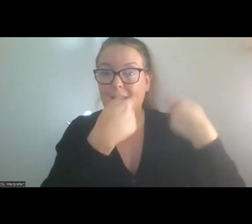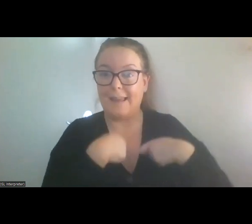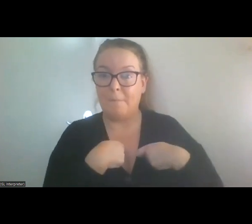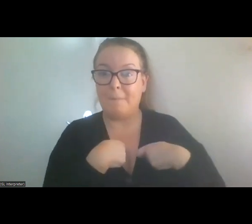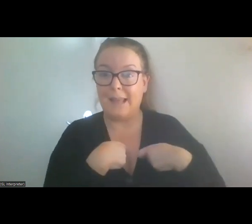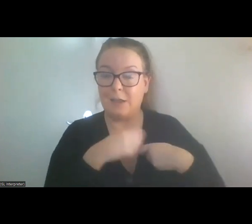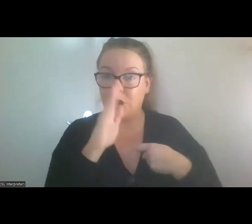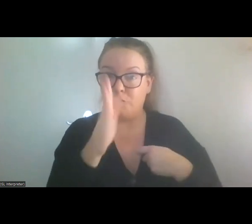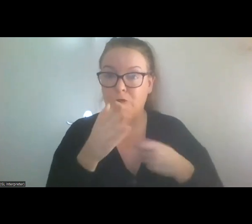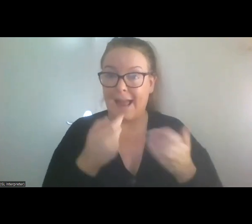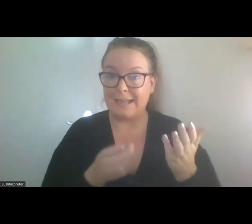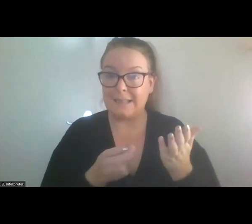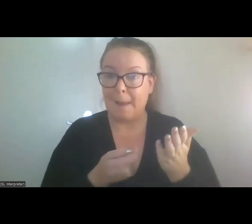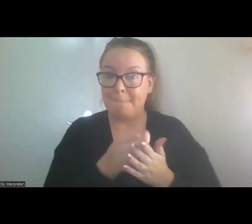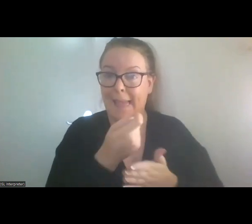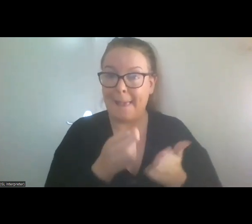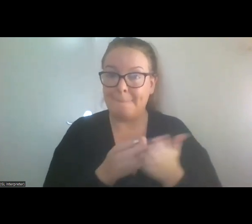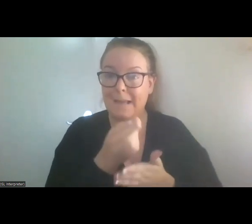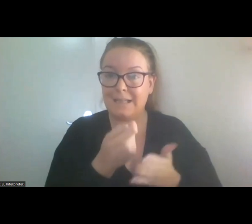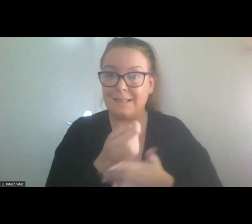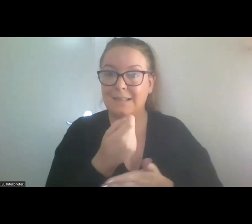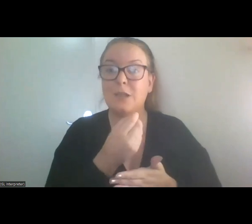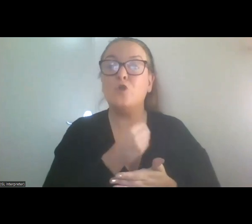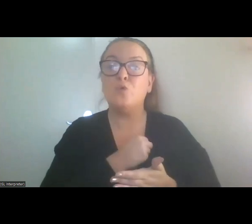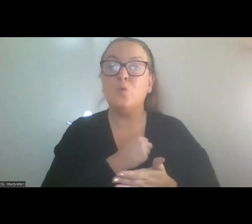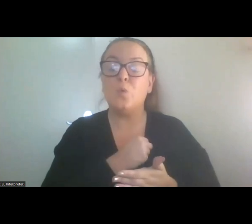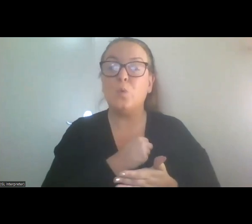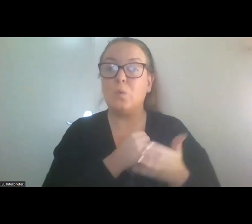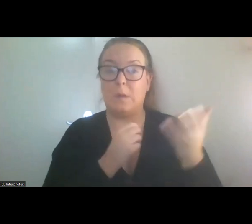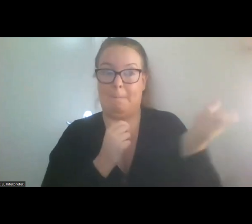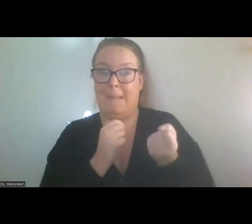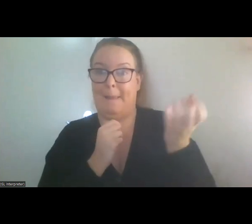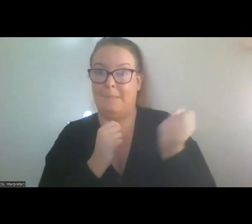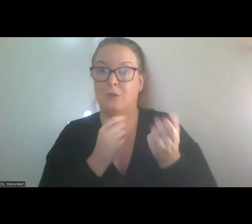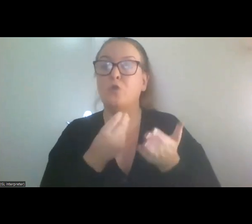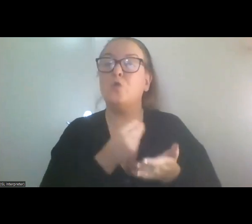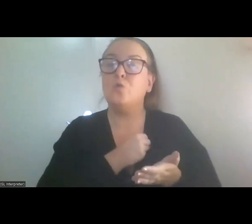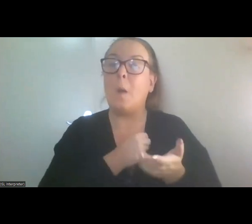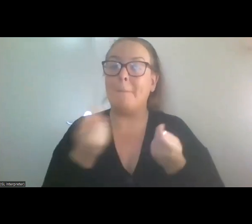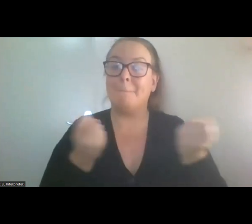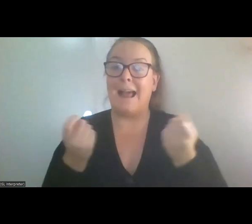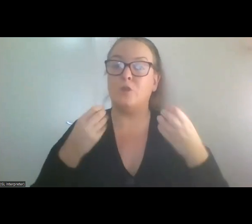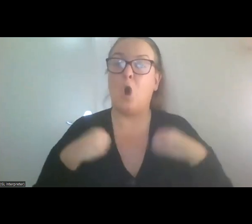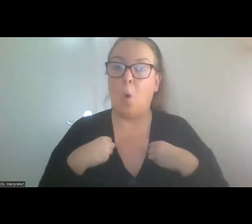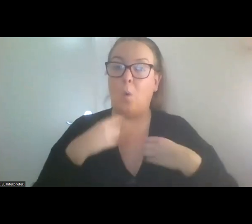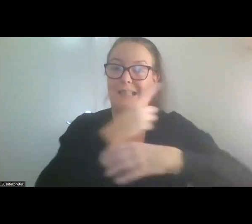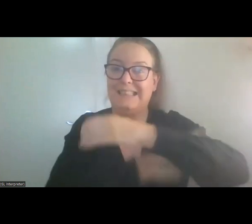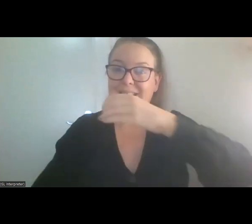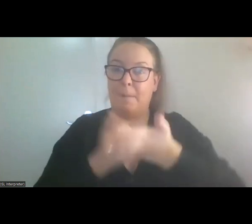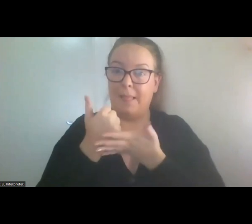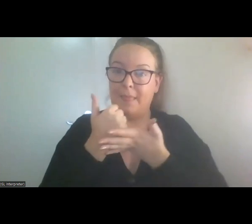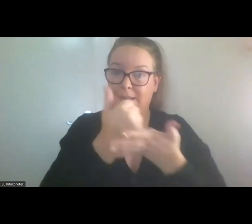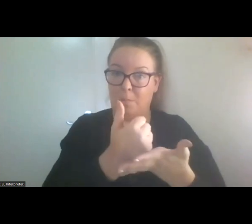to manage my own disability support. And I